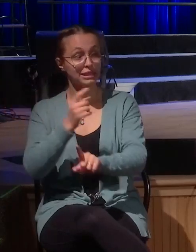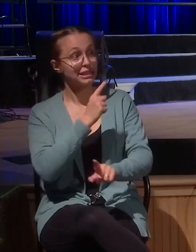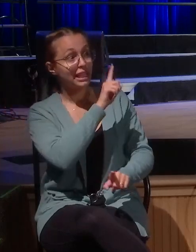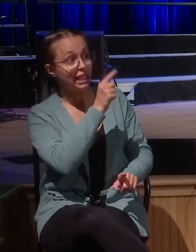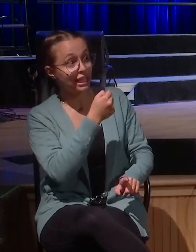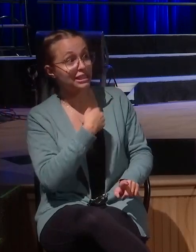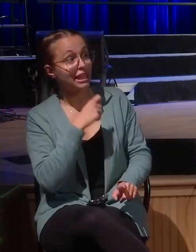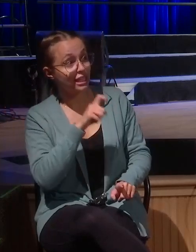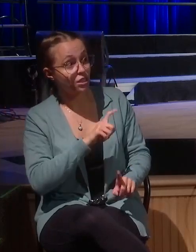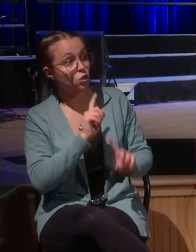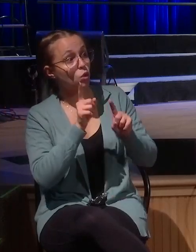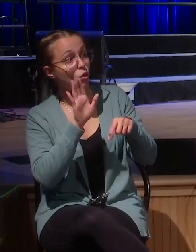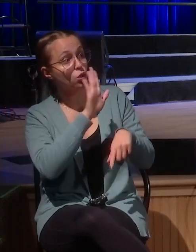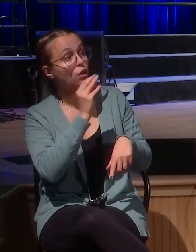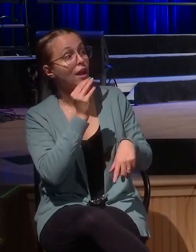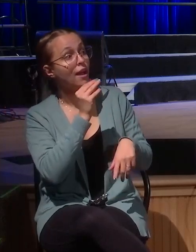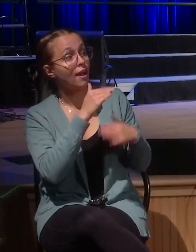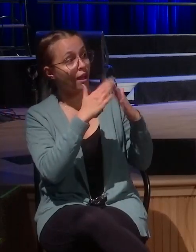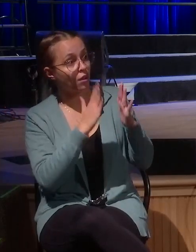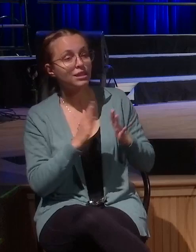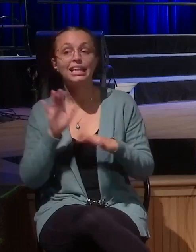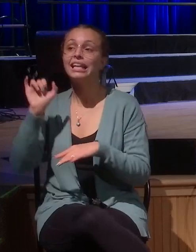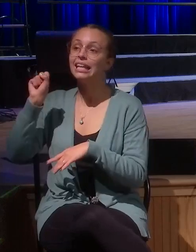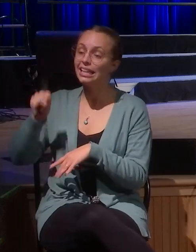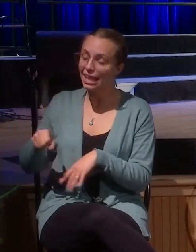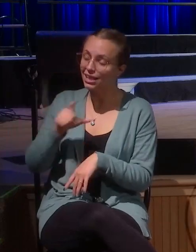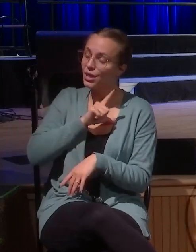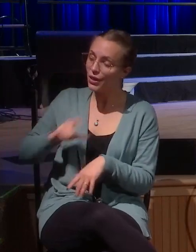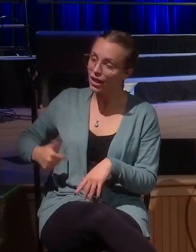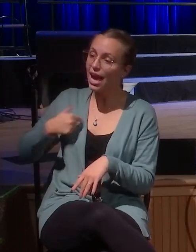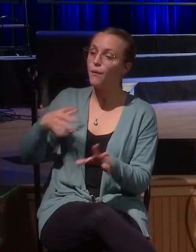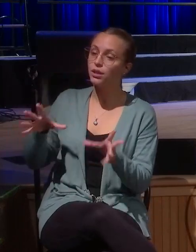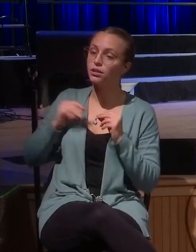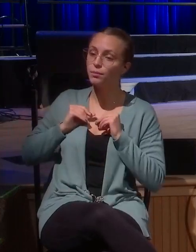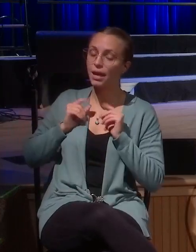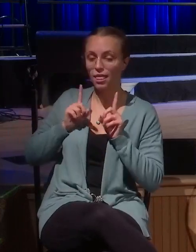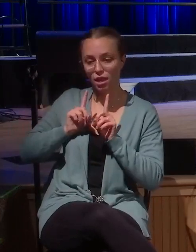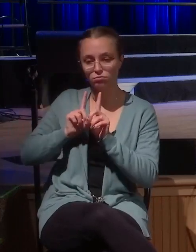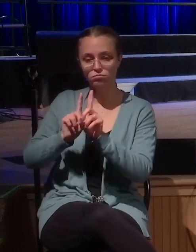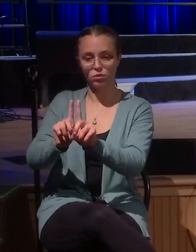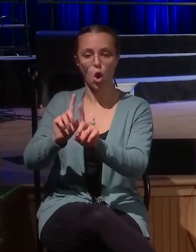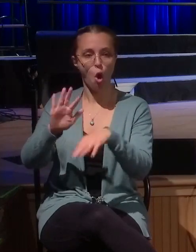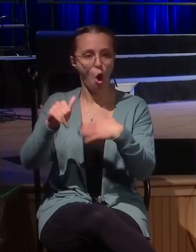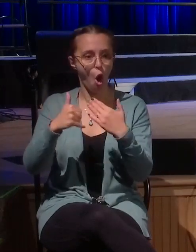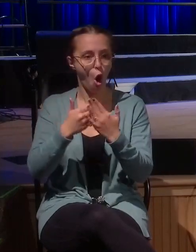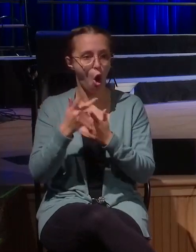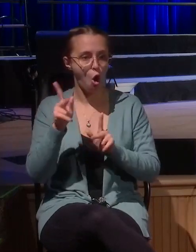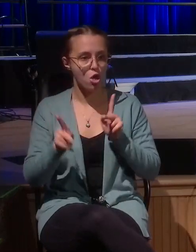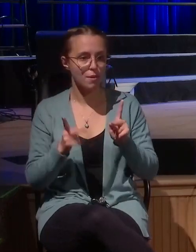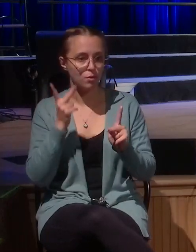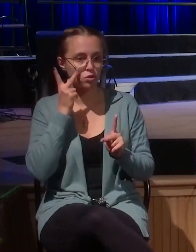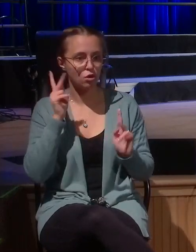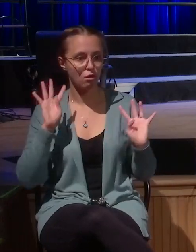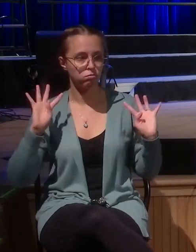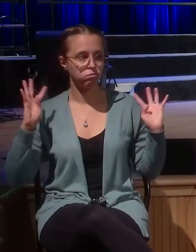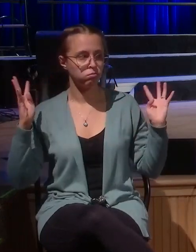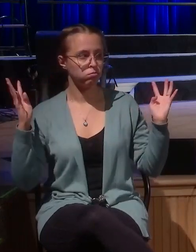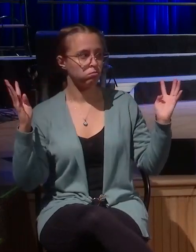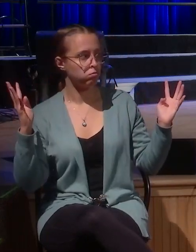receive you. Please come in. And they go to his house. And verse seven says, all the people saw this and began to mutter, he's going to the house of